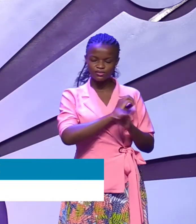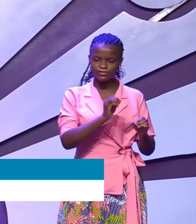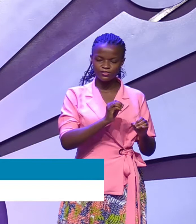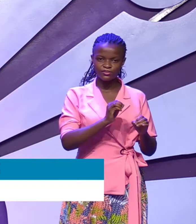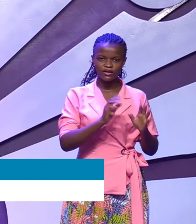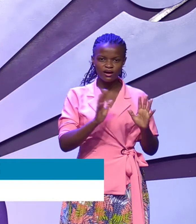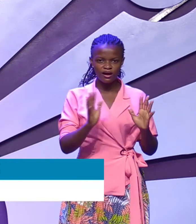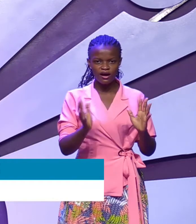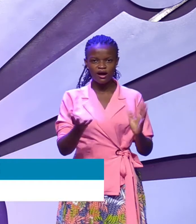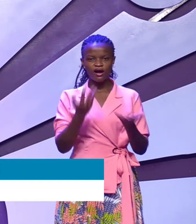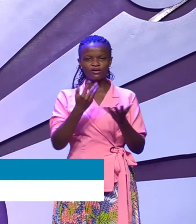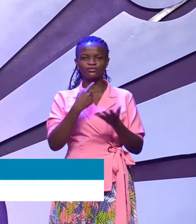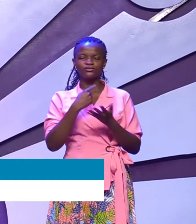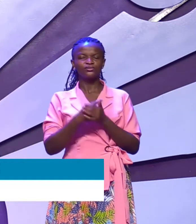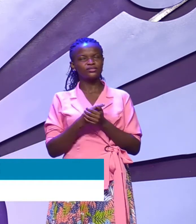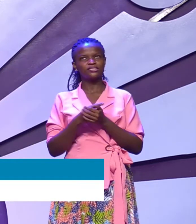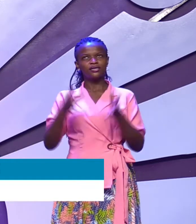How do you handle God's no?